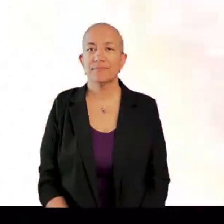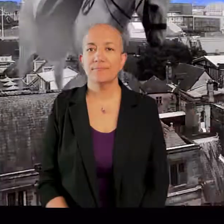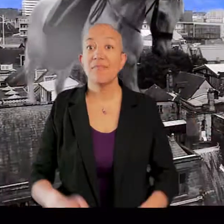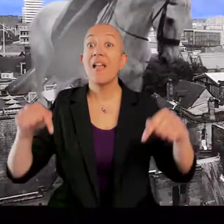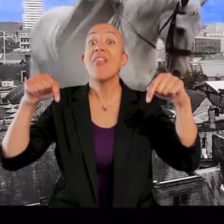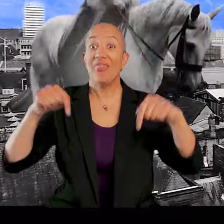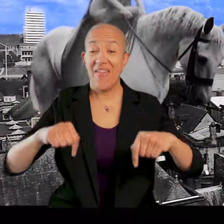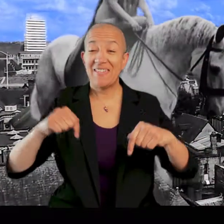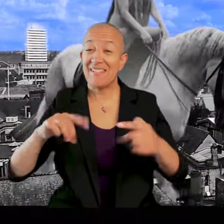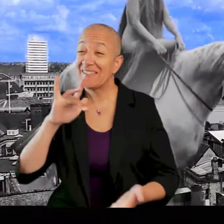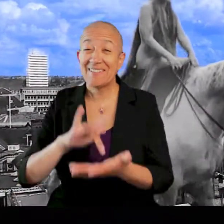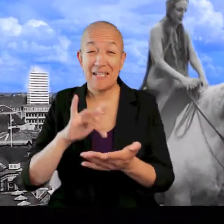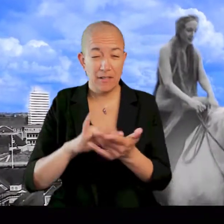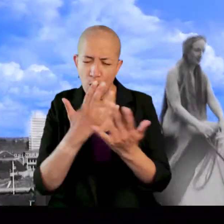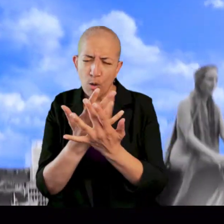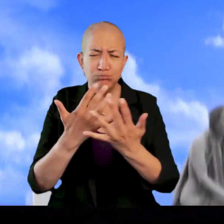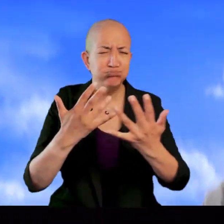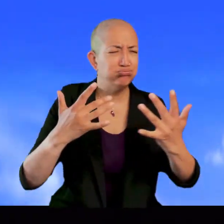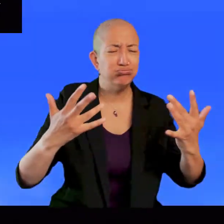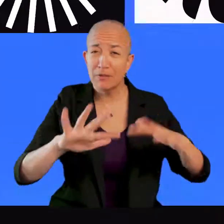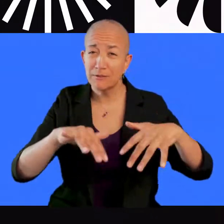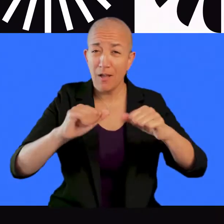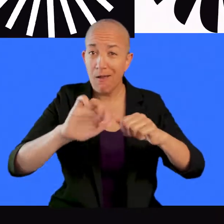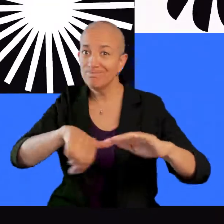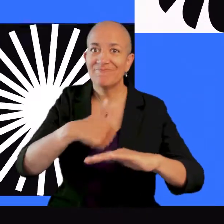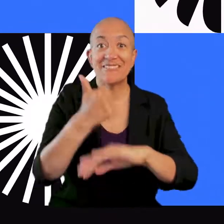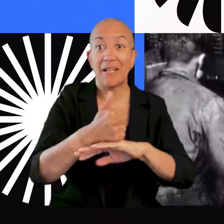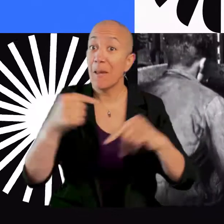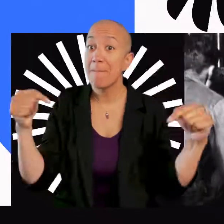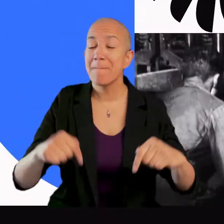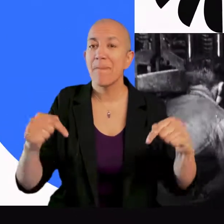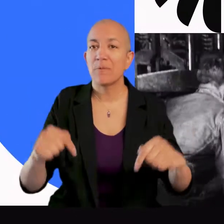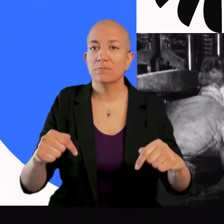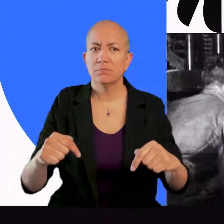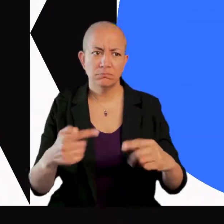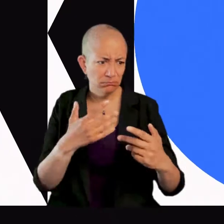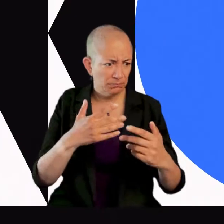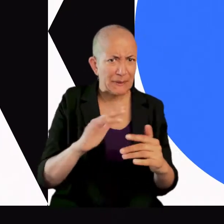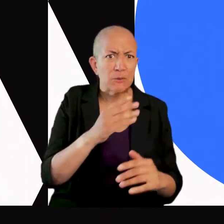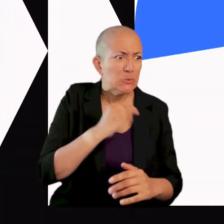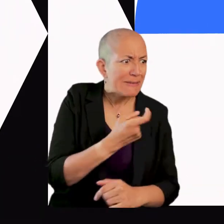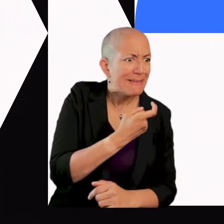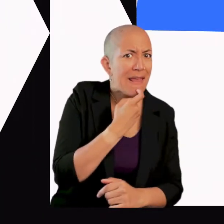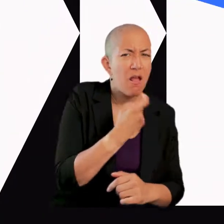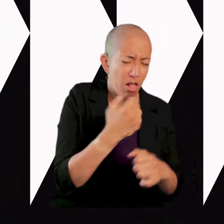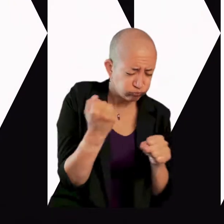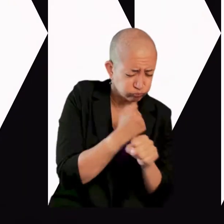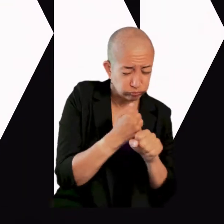This is the city where movement began. We have transformed raw steel into